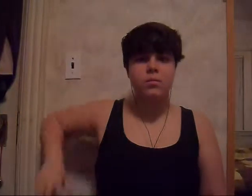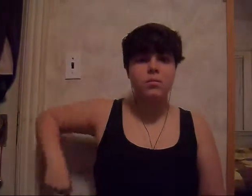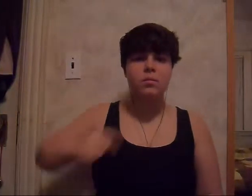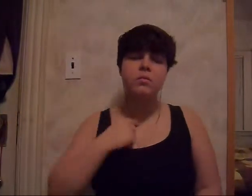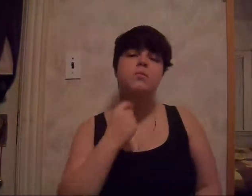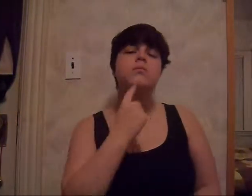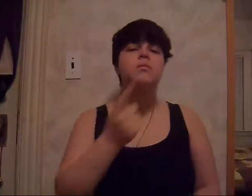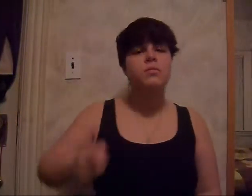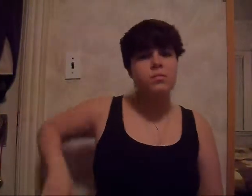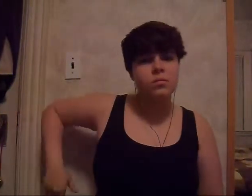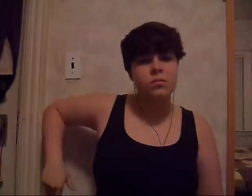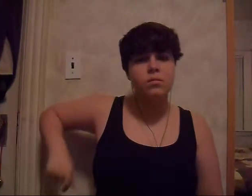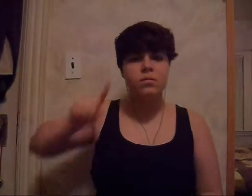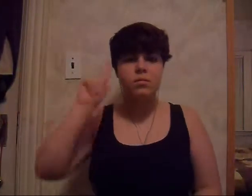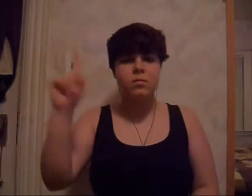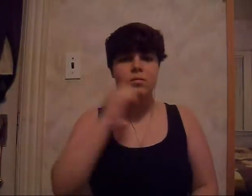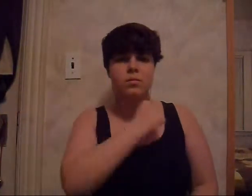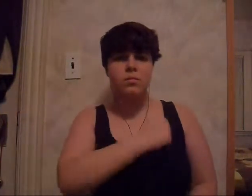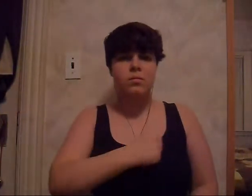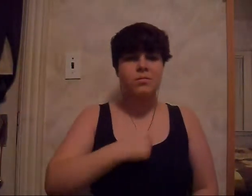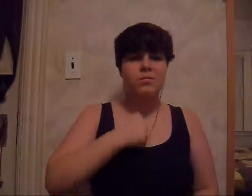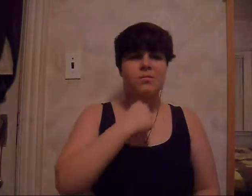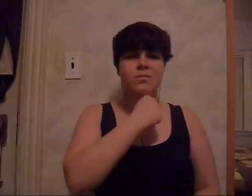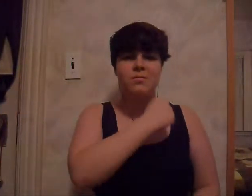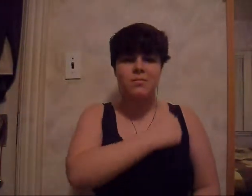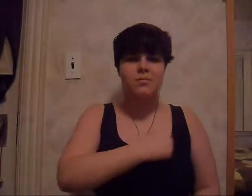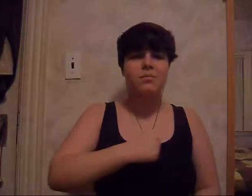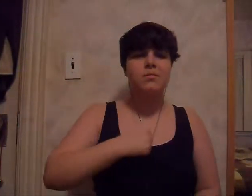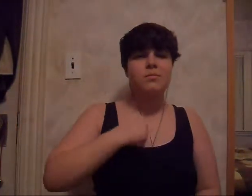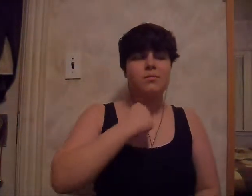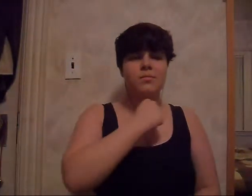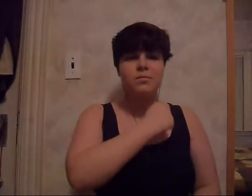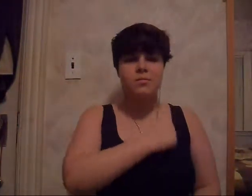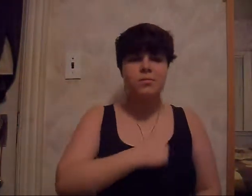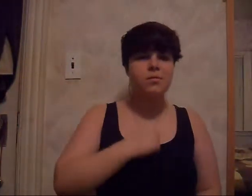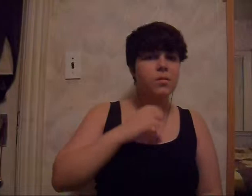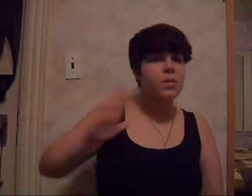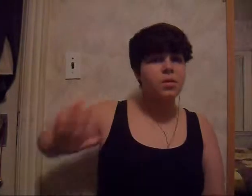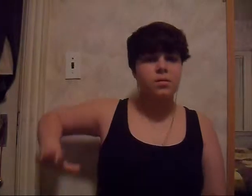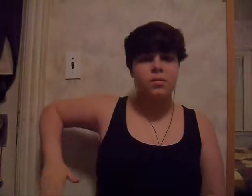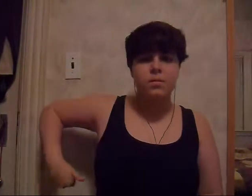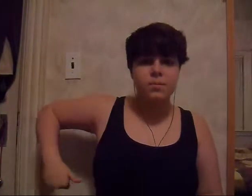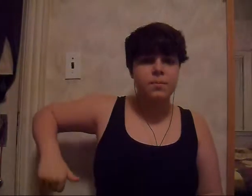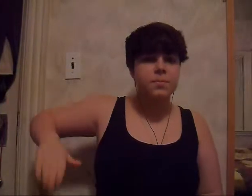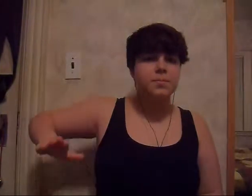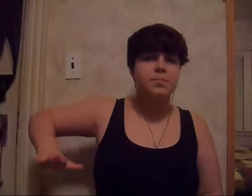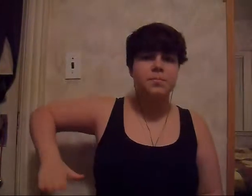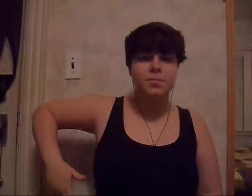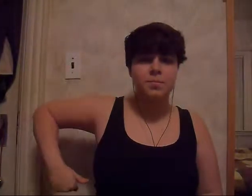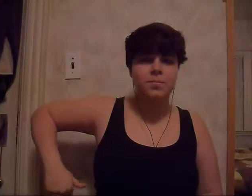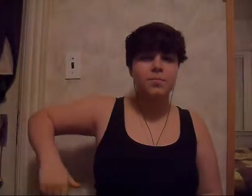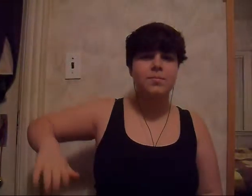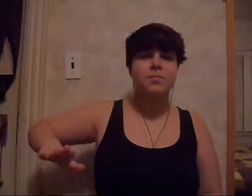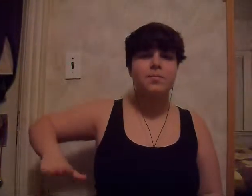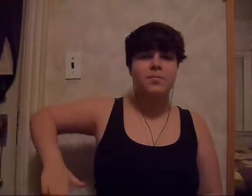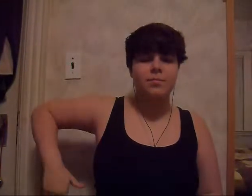I said it's too late to apologize It's too late